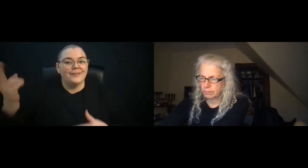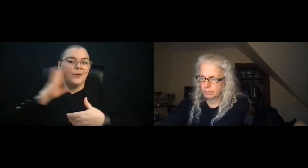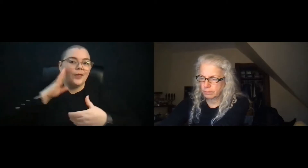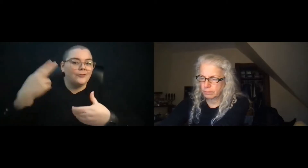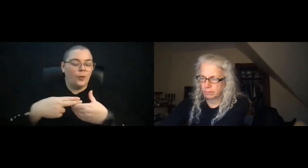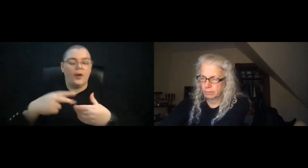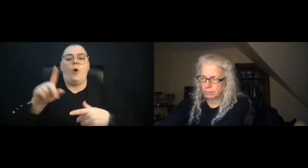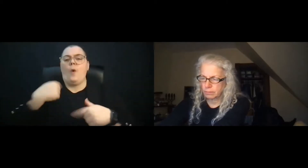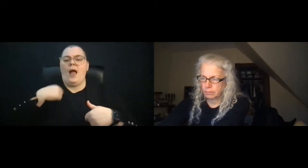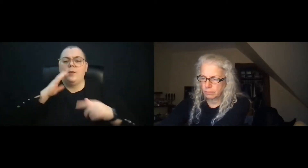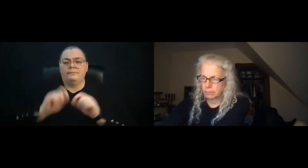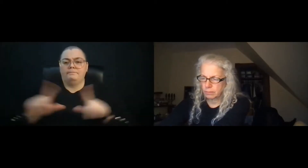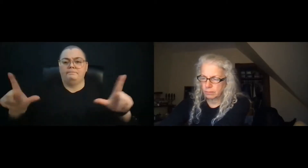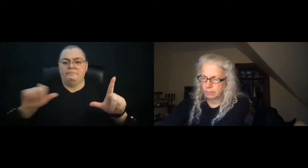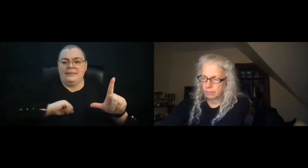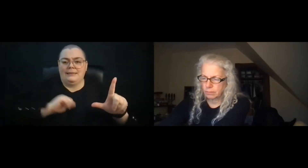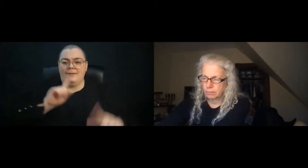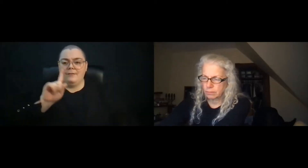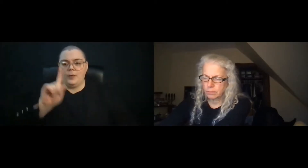on.